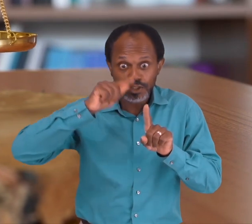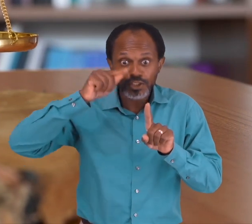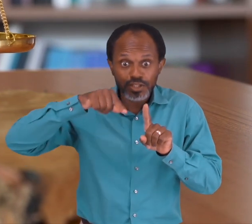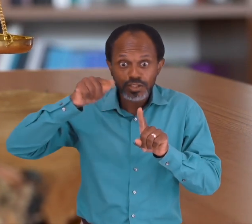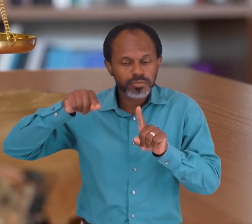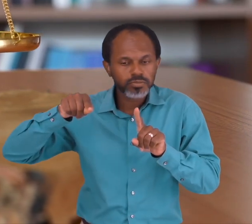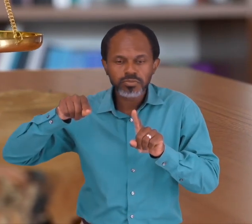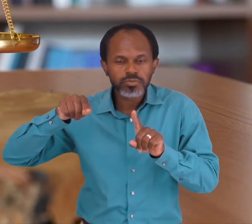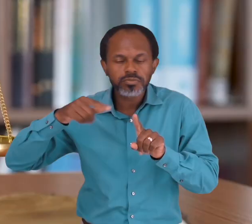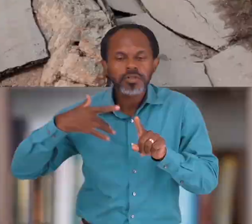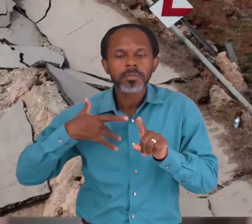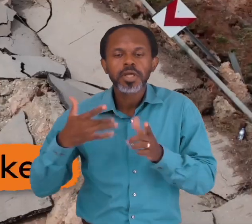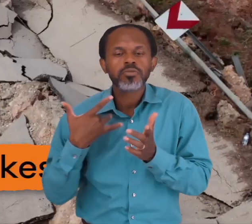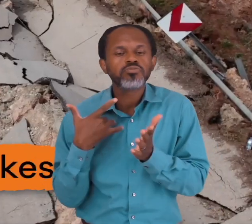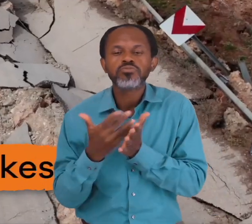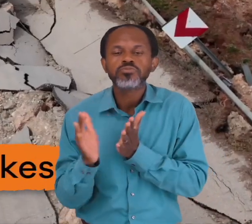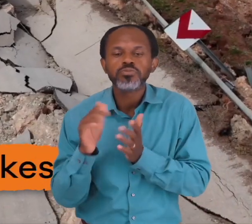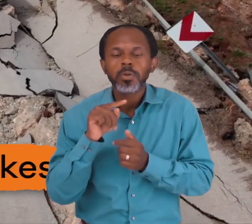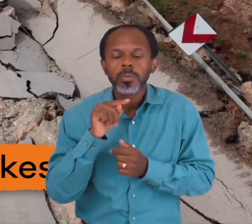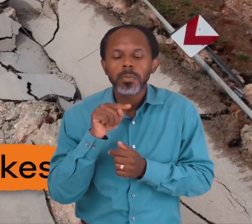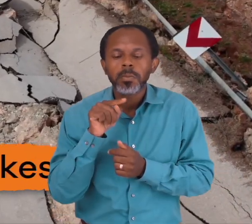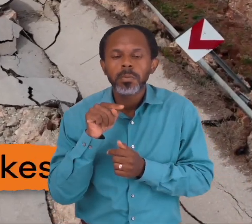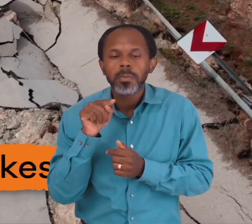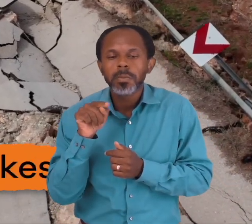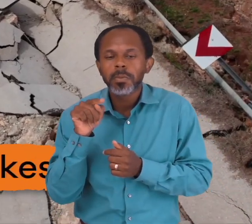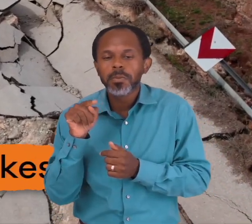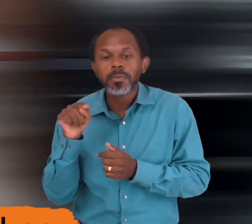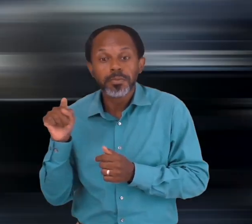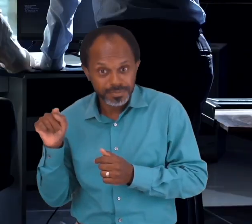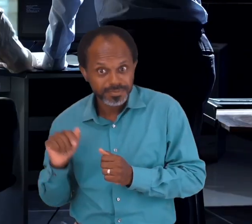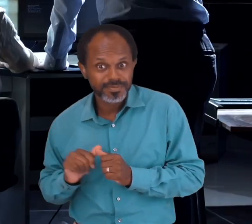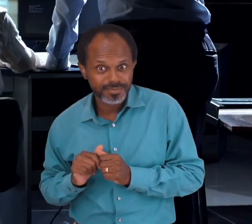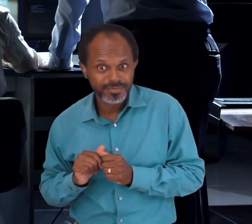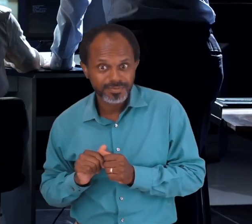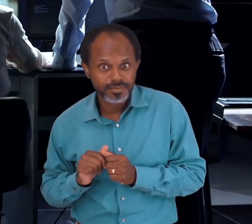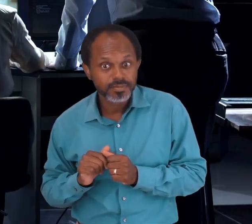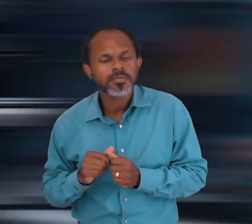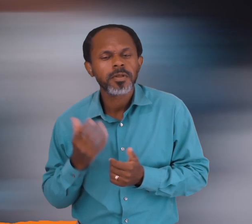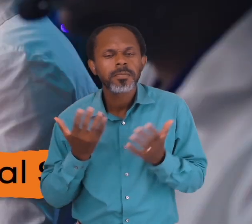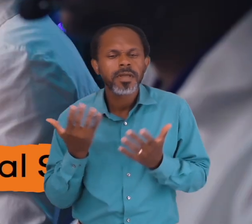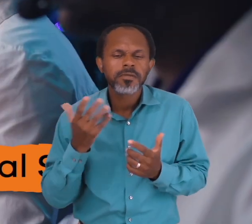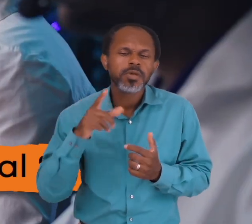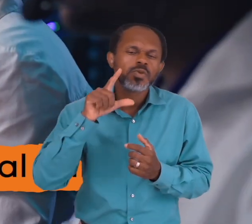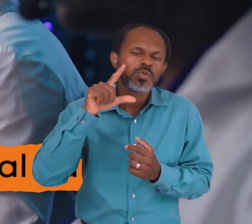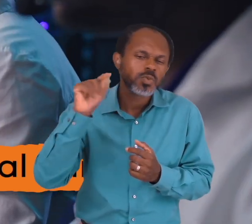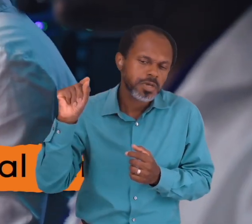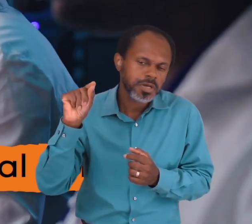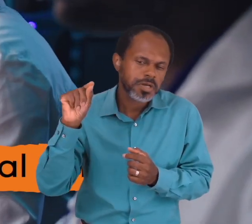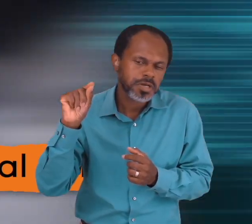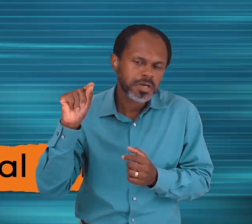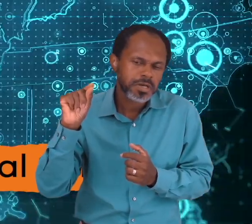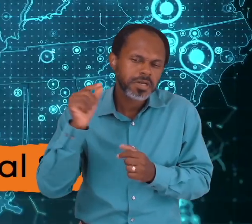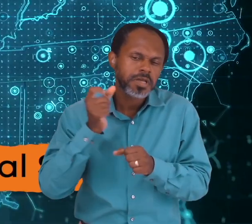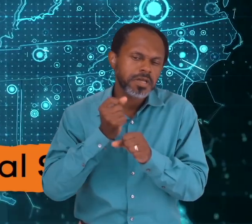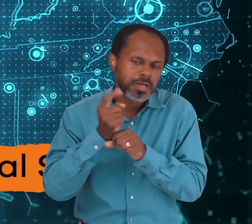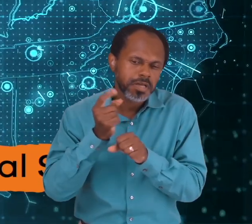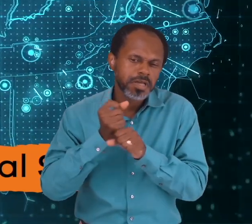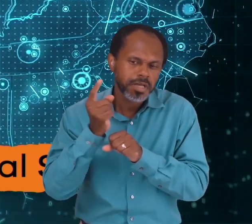In fact, only 20 earthquakes are officially reported each year in the United States Geological Survey.